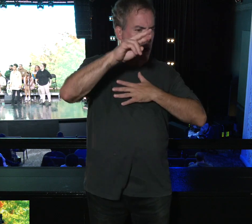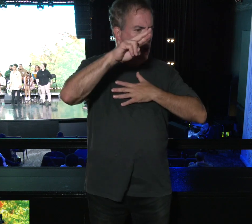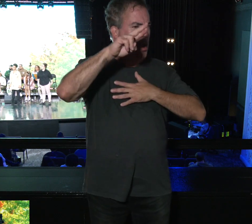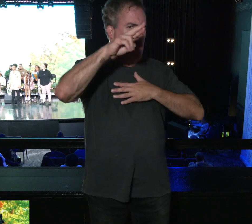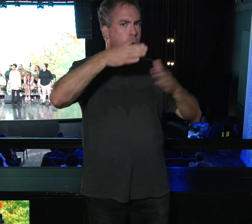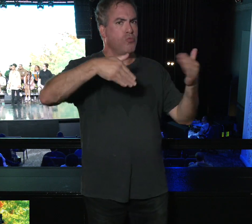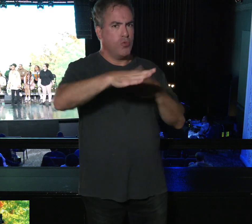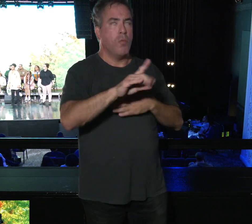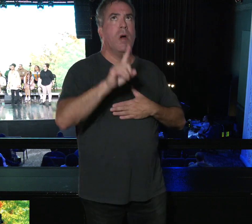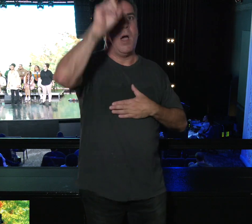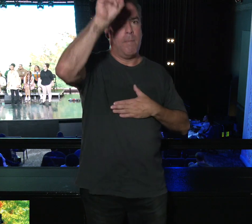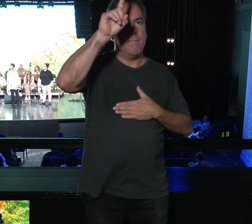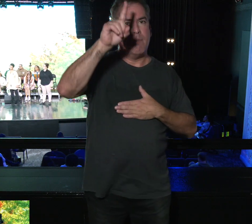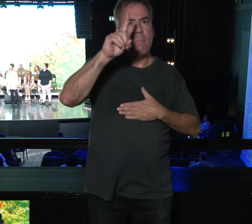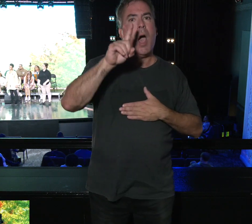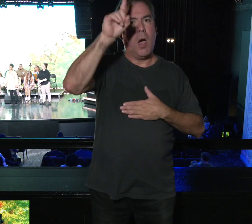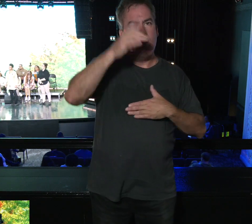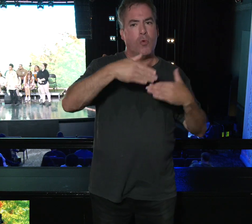And they're in the upper room.